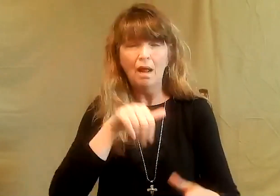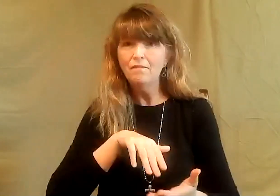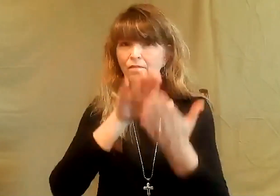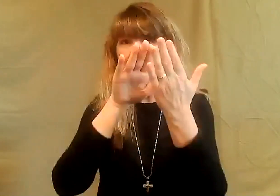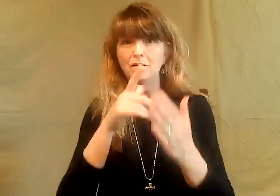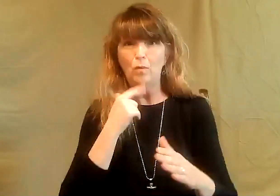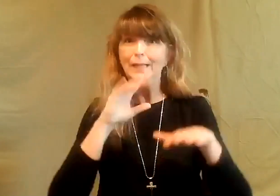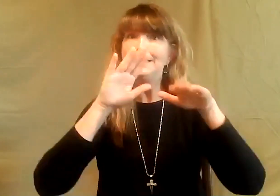deal.